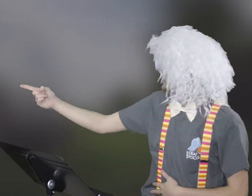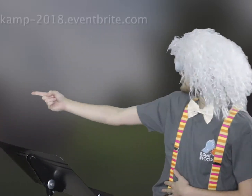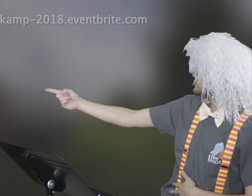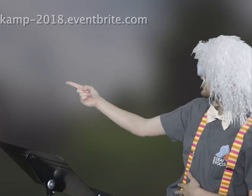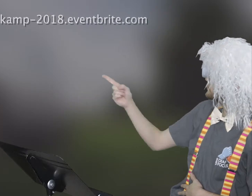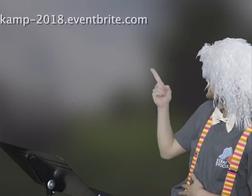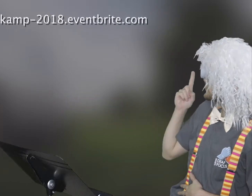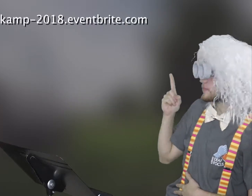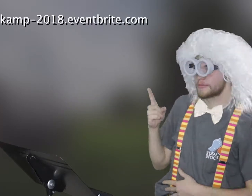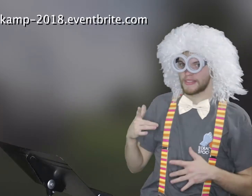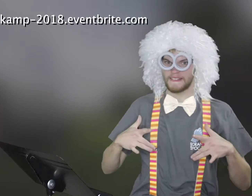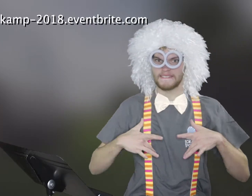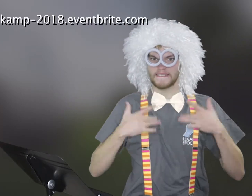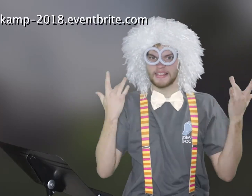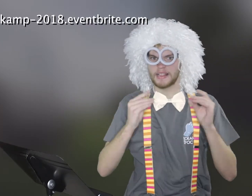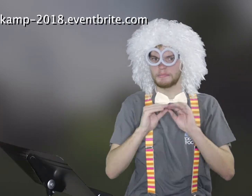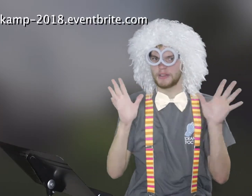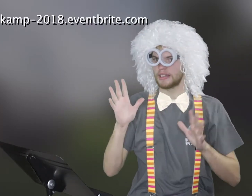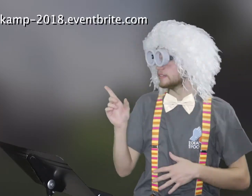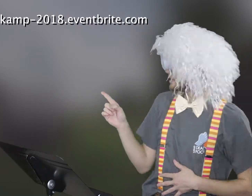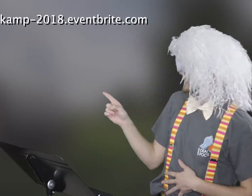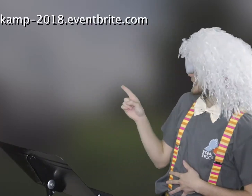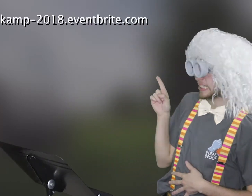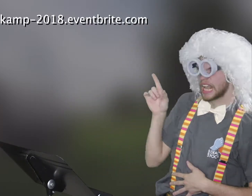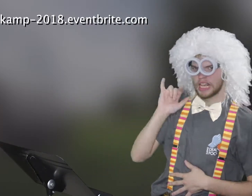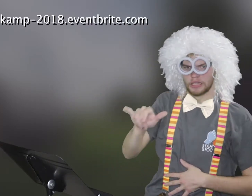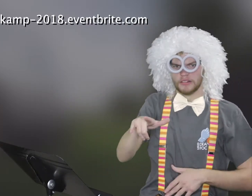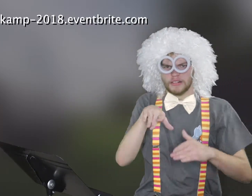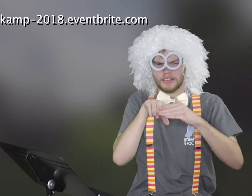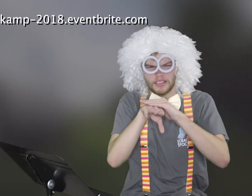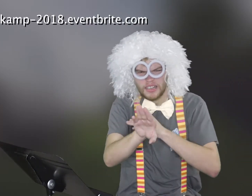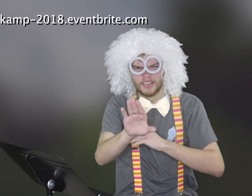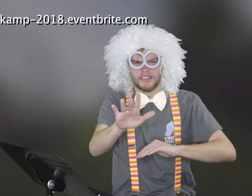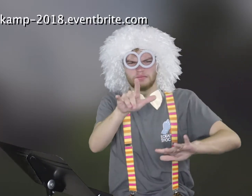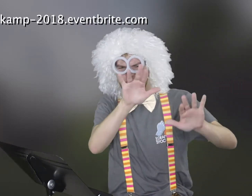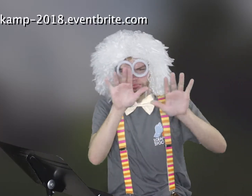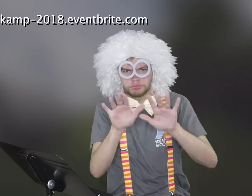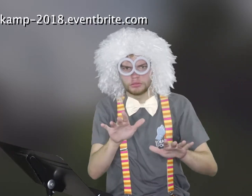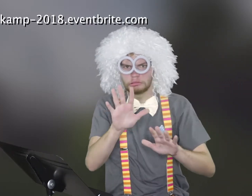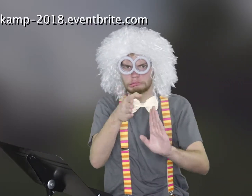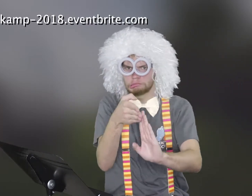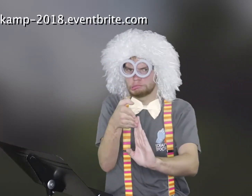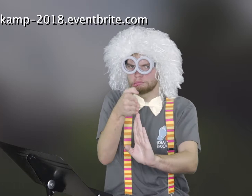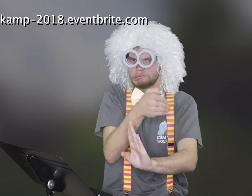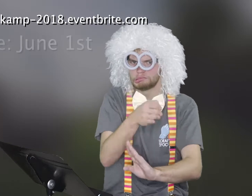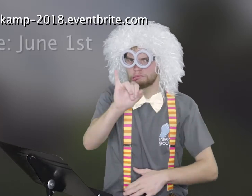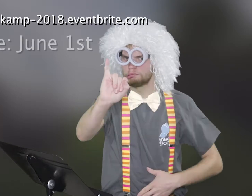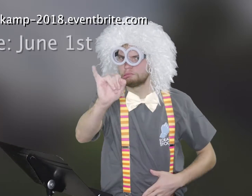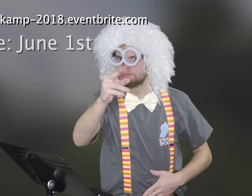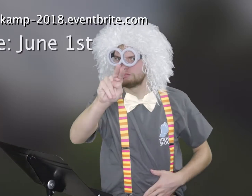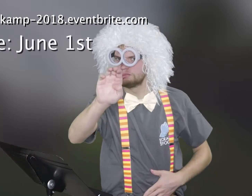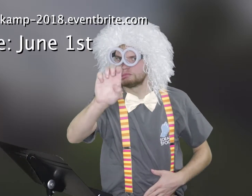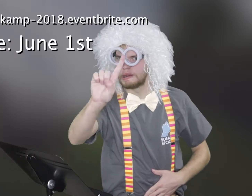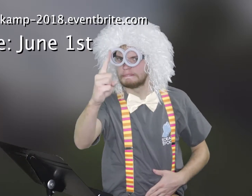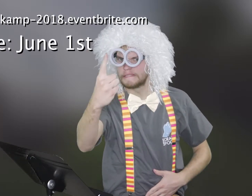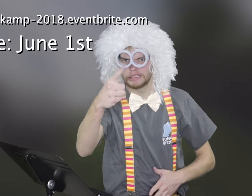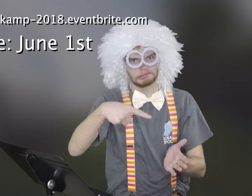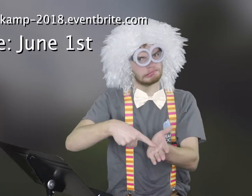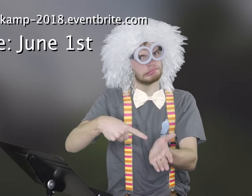So here's how you registered. Go to Eventbrite Kids Camp 2018. And you got to do that